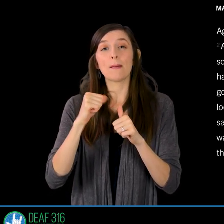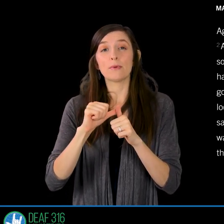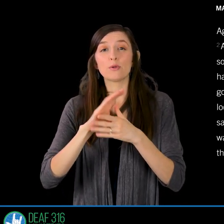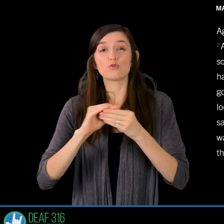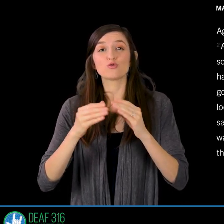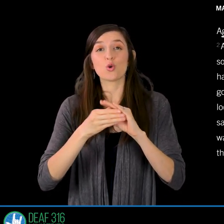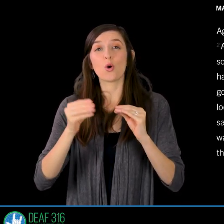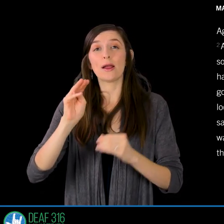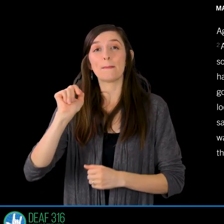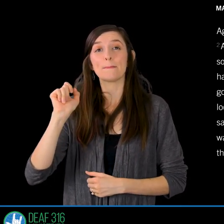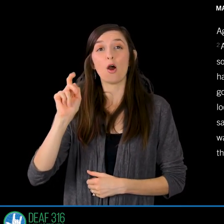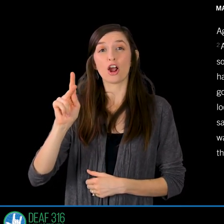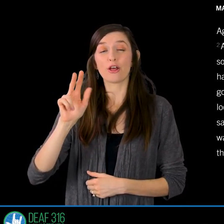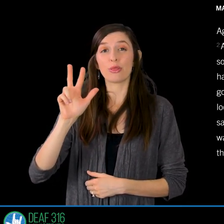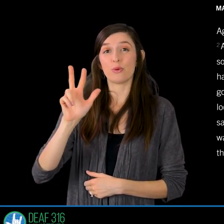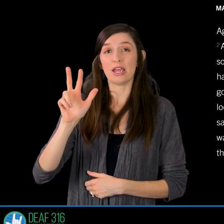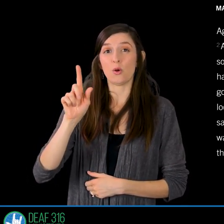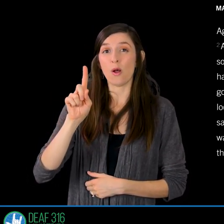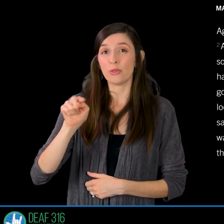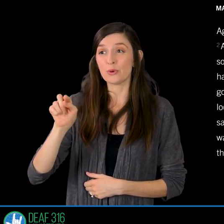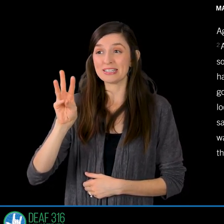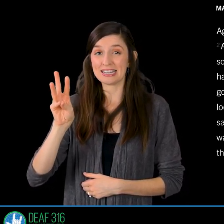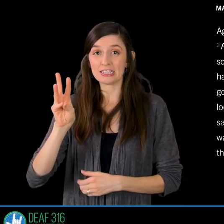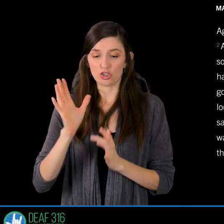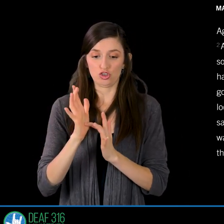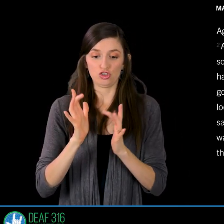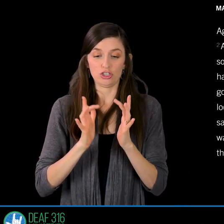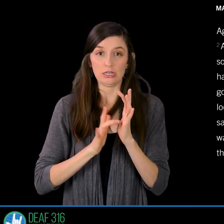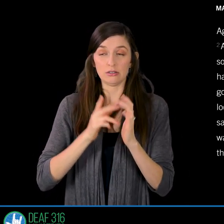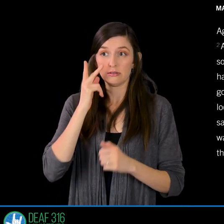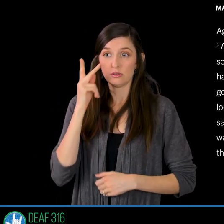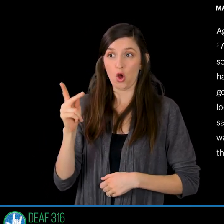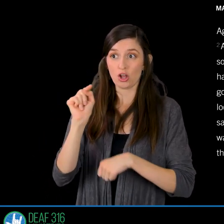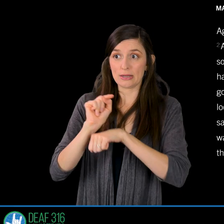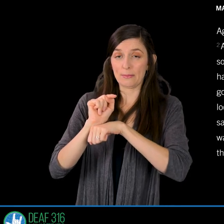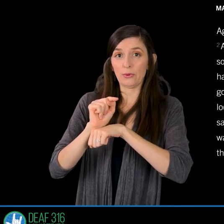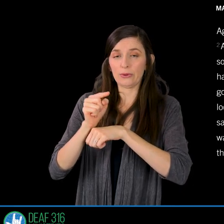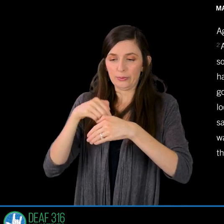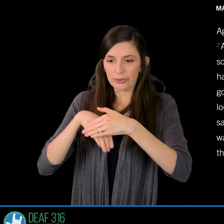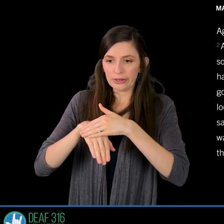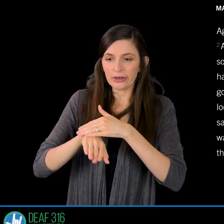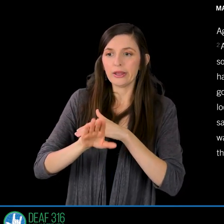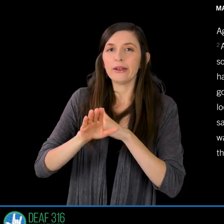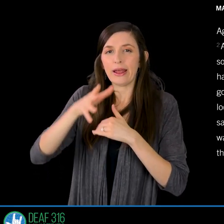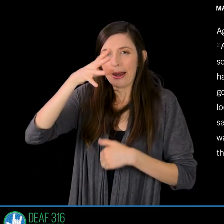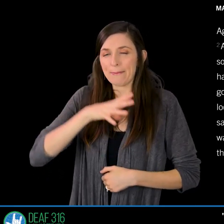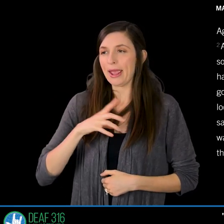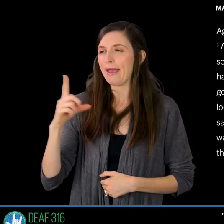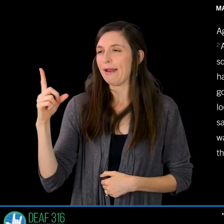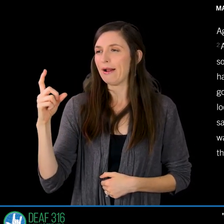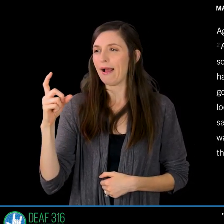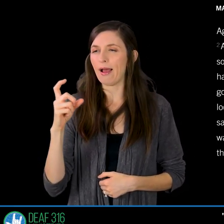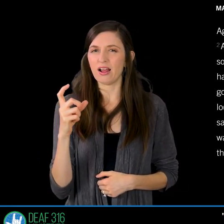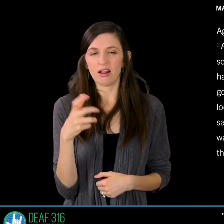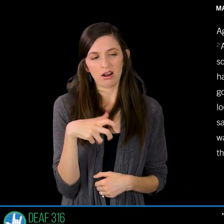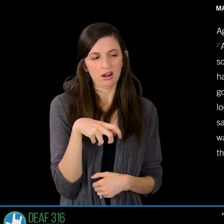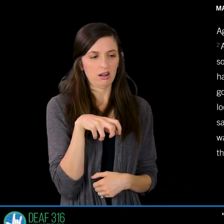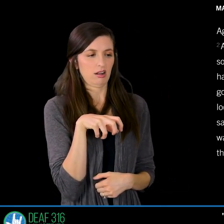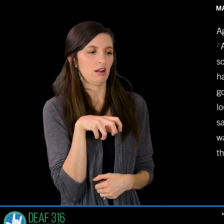Mark 3 1-6 he entered the synagogue and a man was there with a withered hand and they watched Jesus to see whether he would heal him